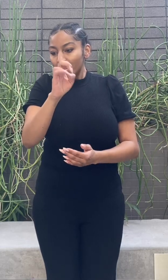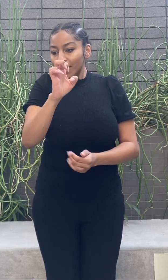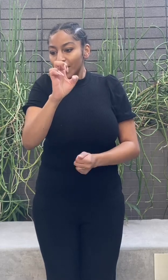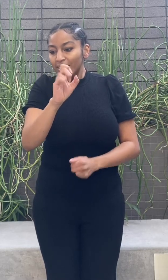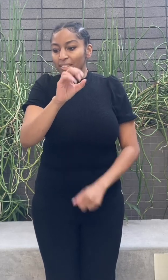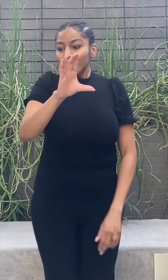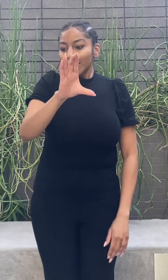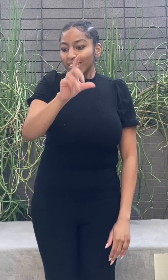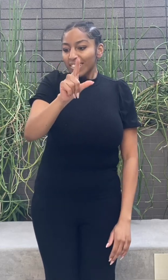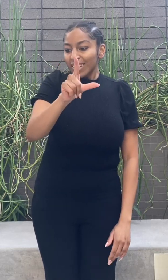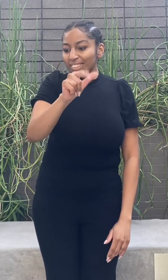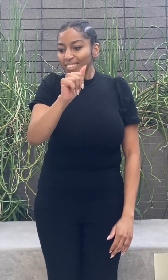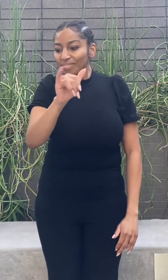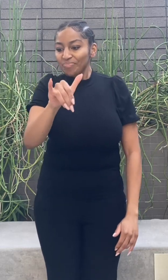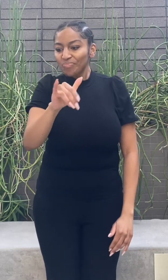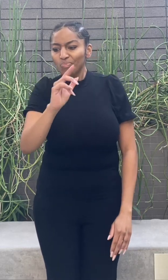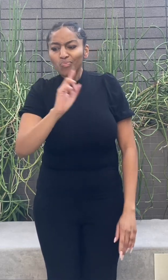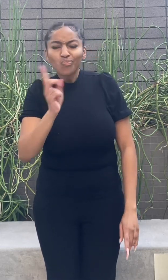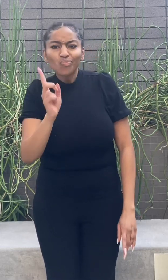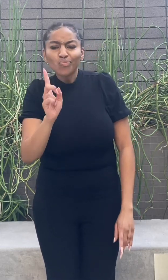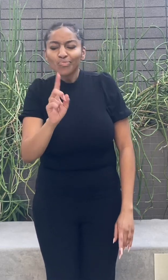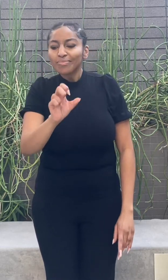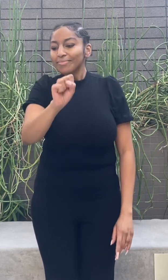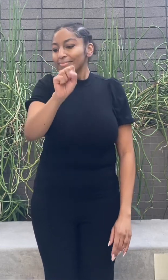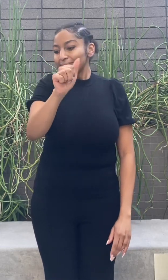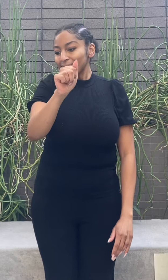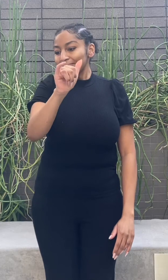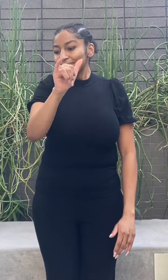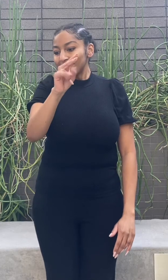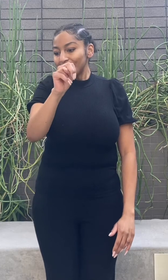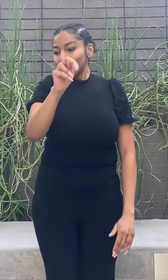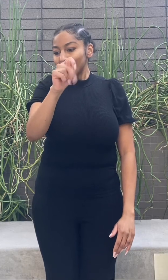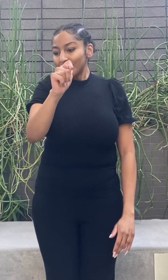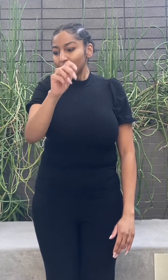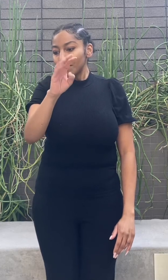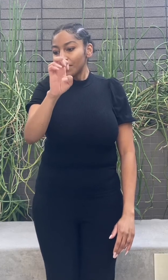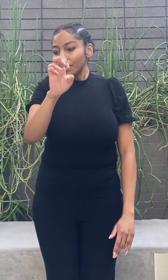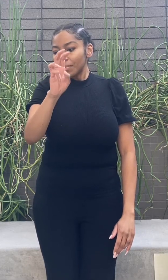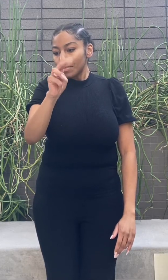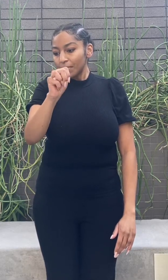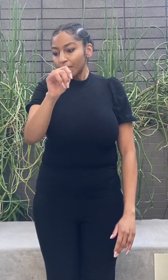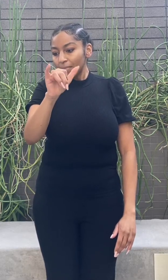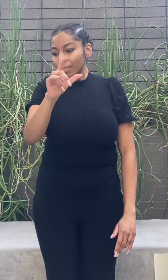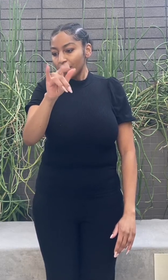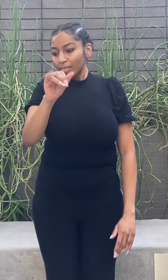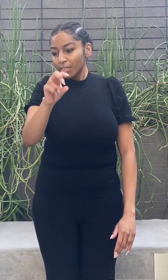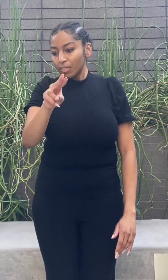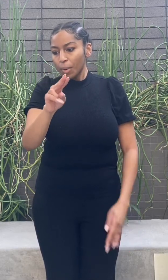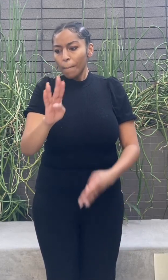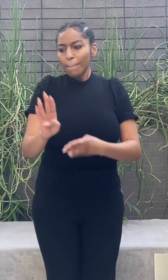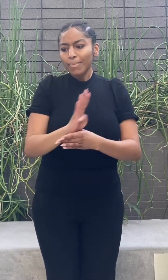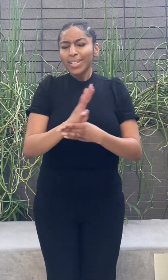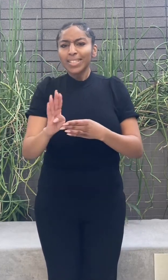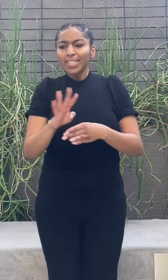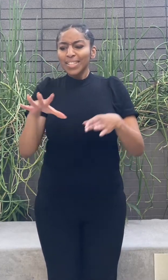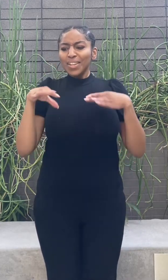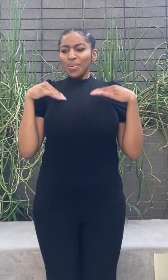hills. December vines bare against late-morning fog that burns away to slate